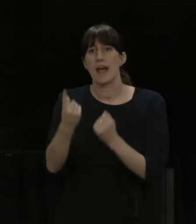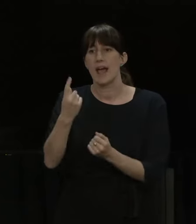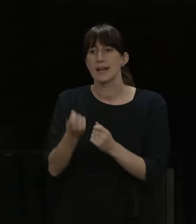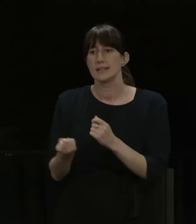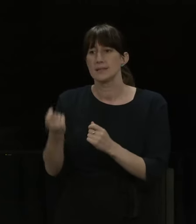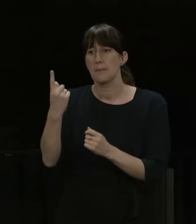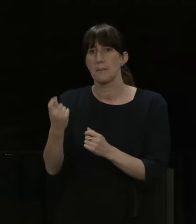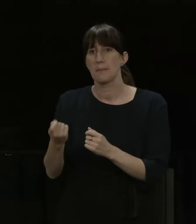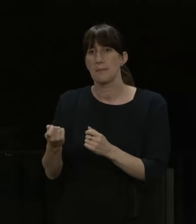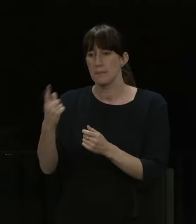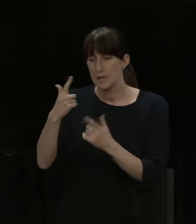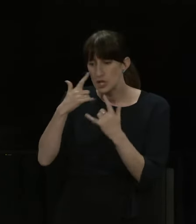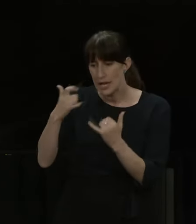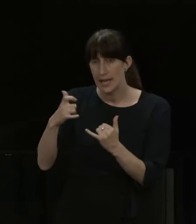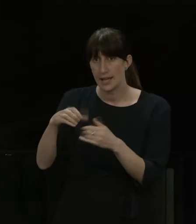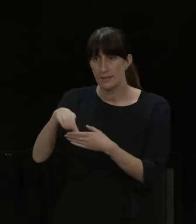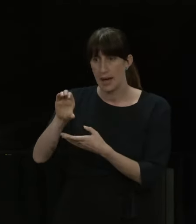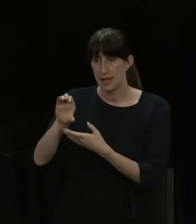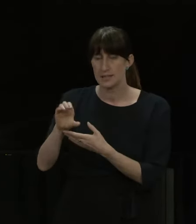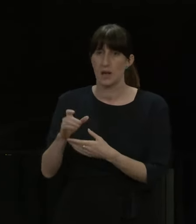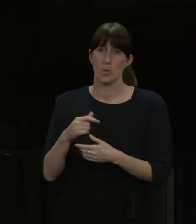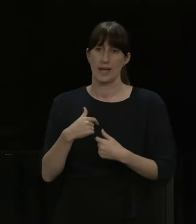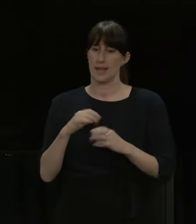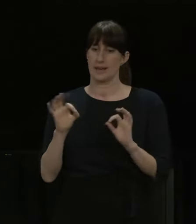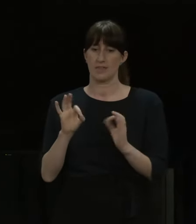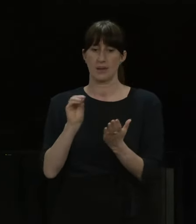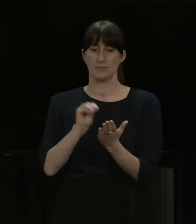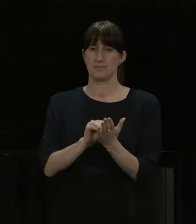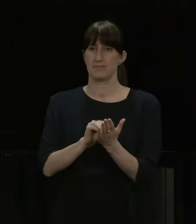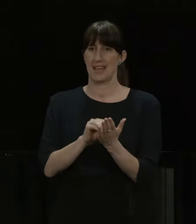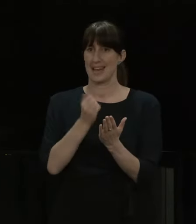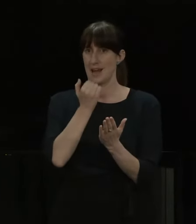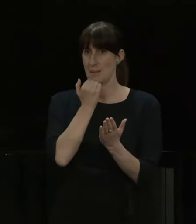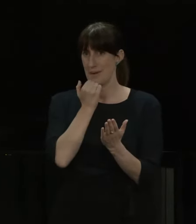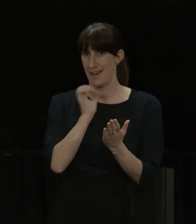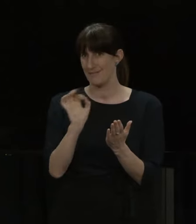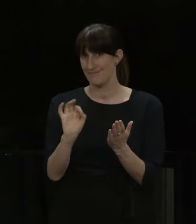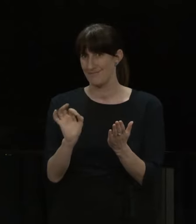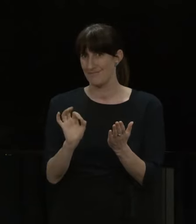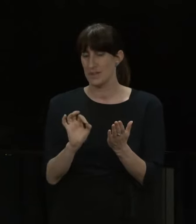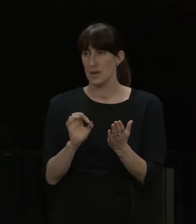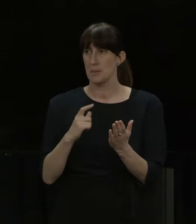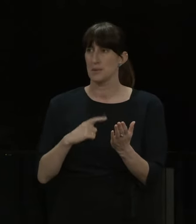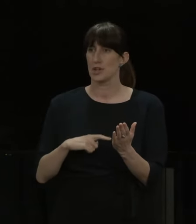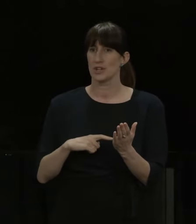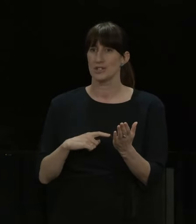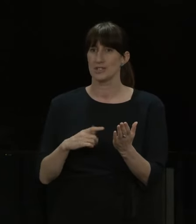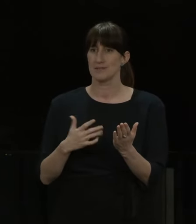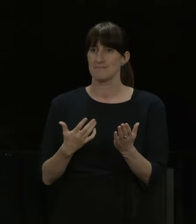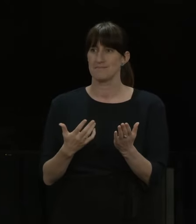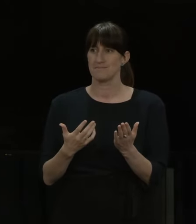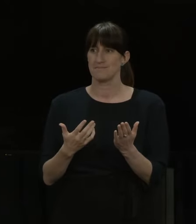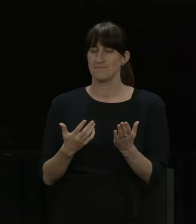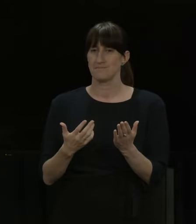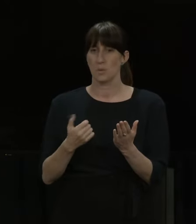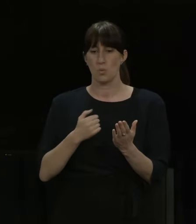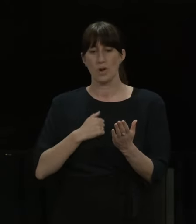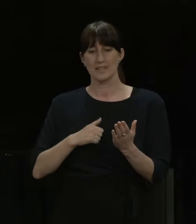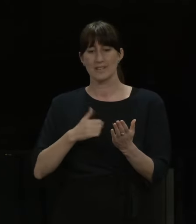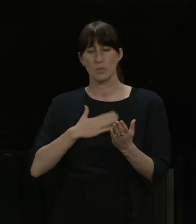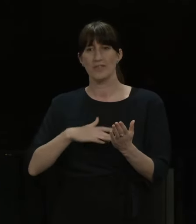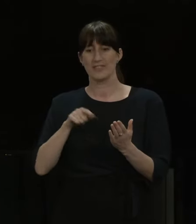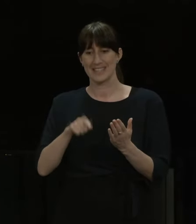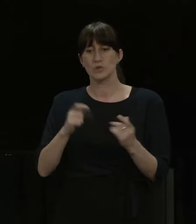to be realistic. So we deliberately didn't put hard and fast numbers on that because, you know, again, we don't want to create a system that's unworkable.